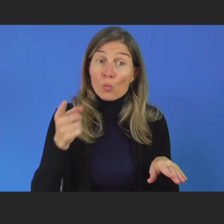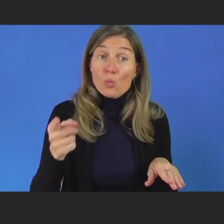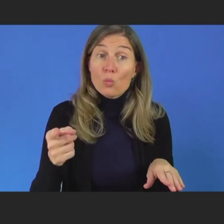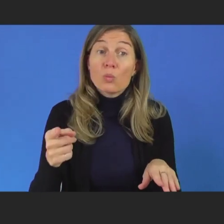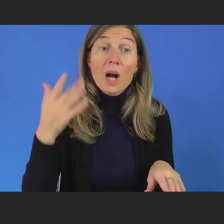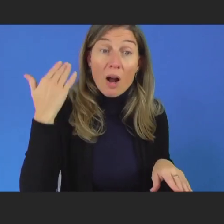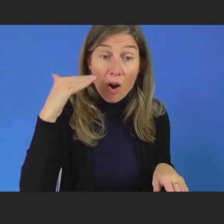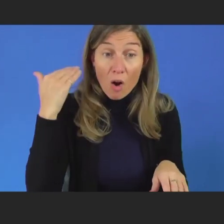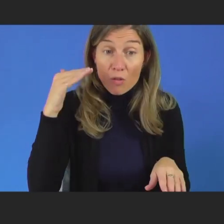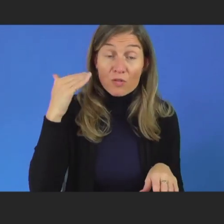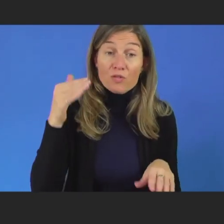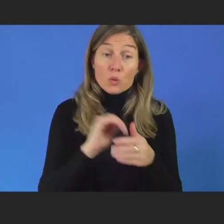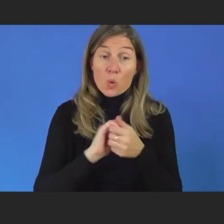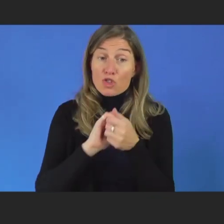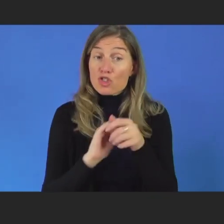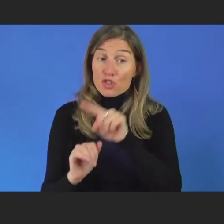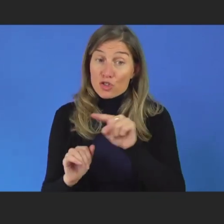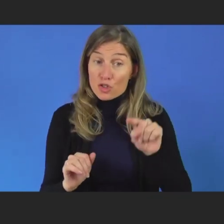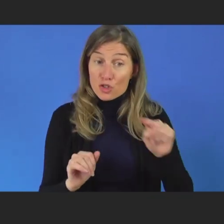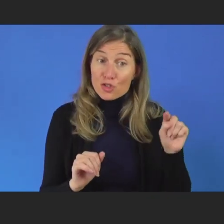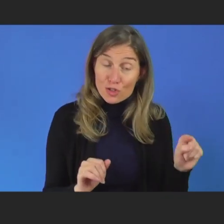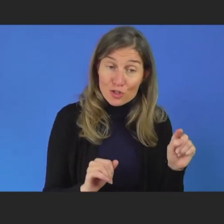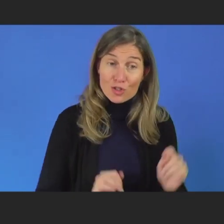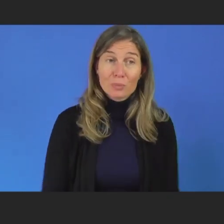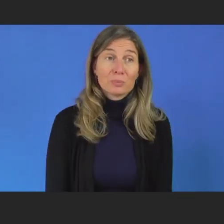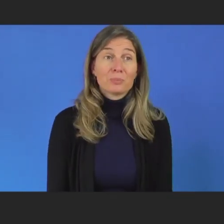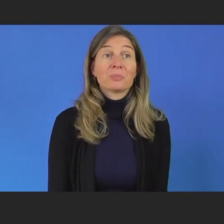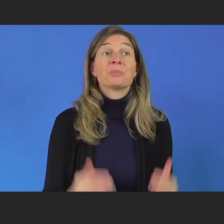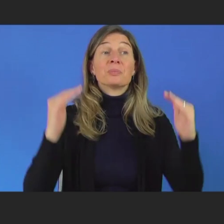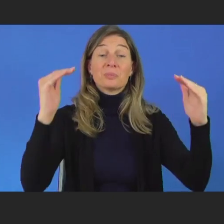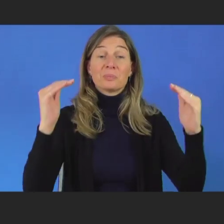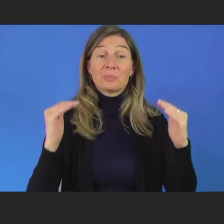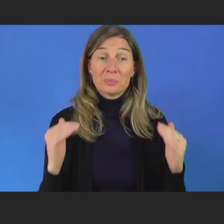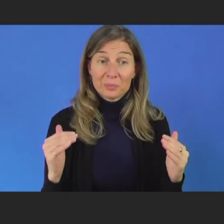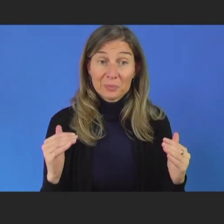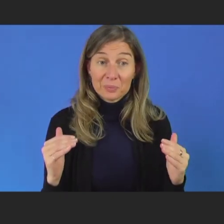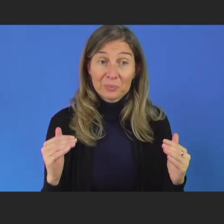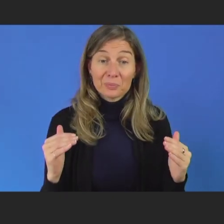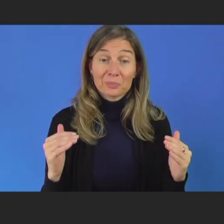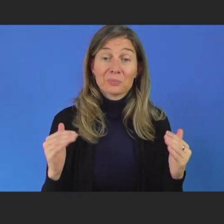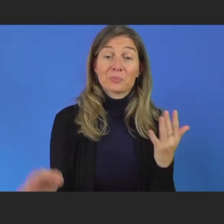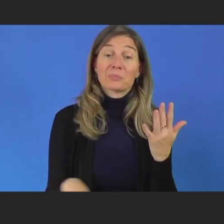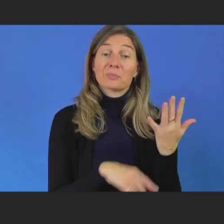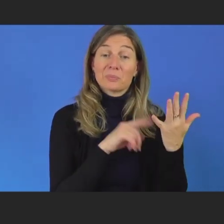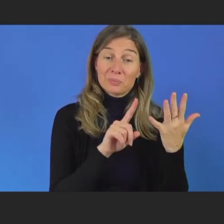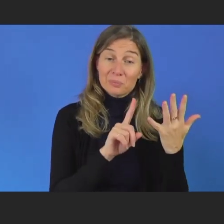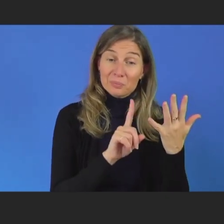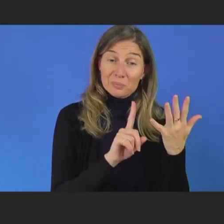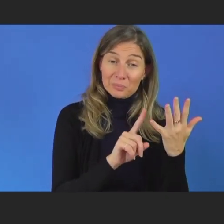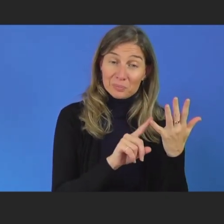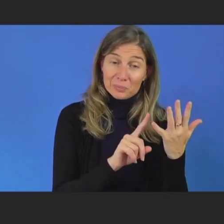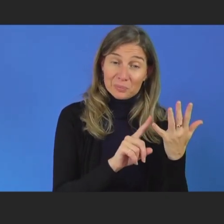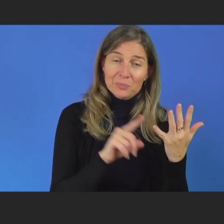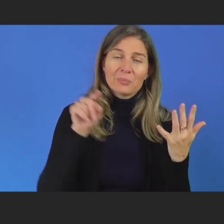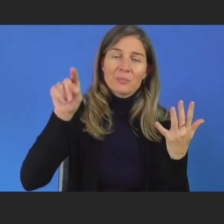associations. We then also have Judy O'Kee, and she is a disability